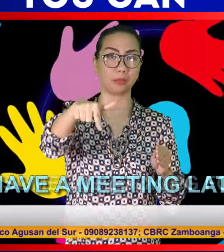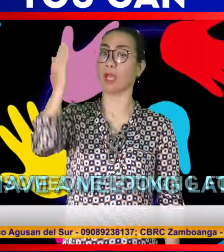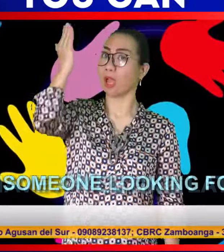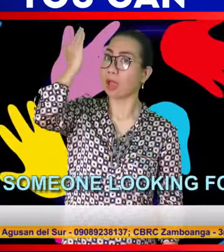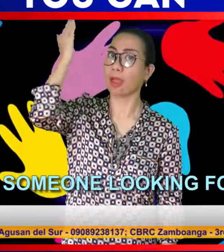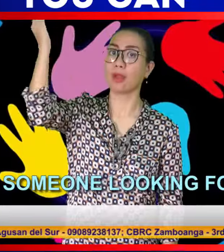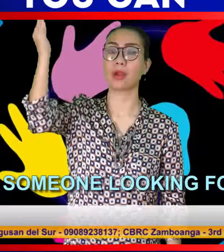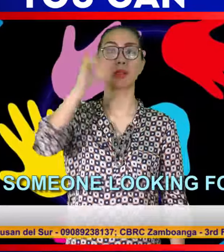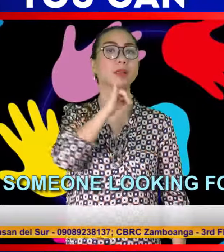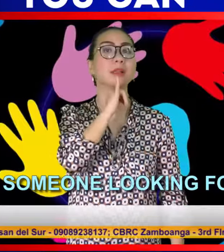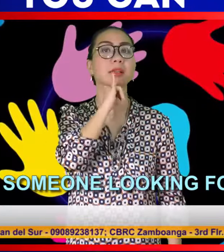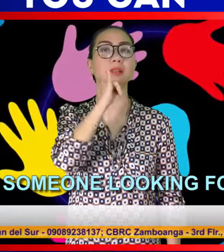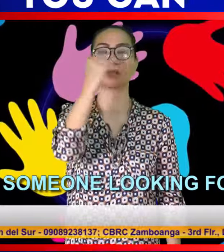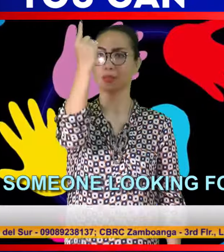There's someone looking for you.